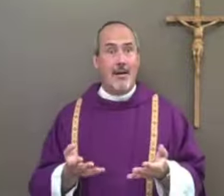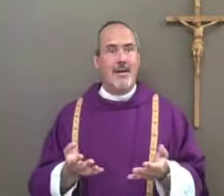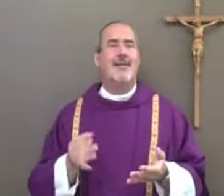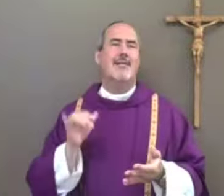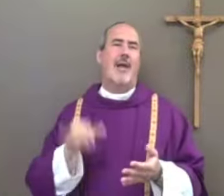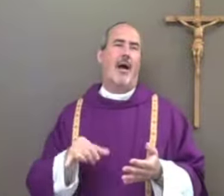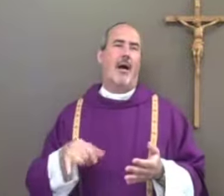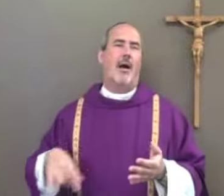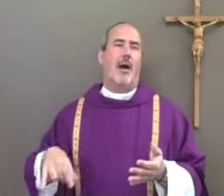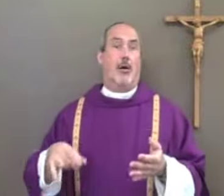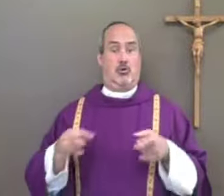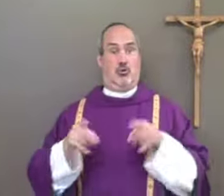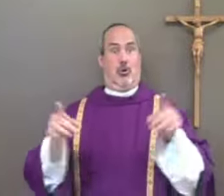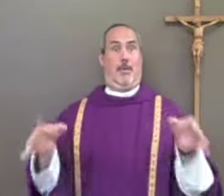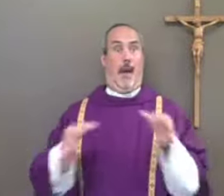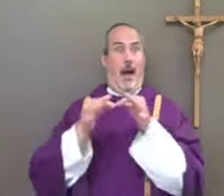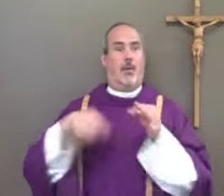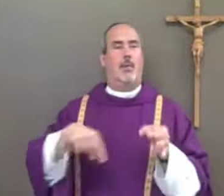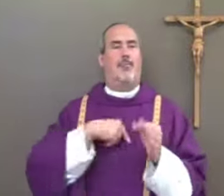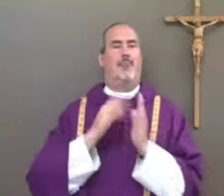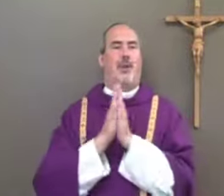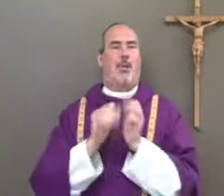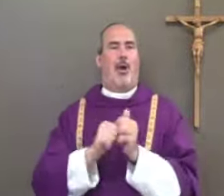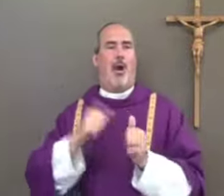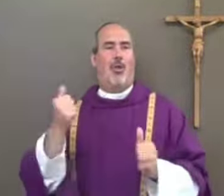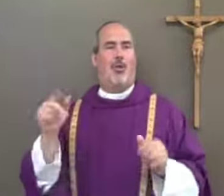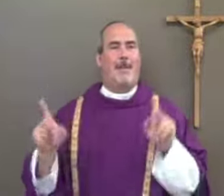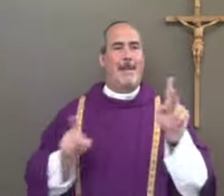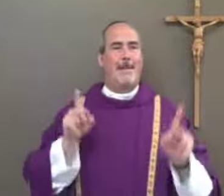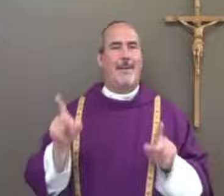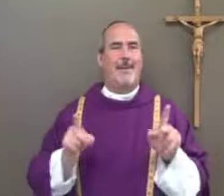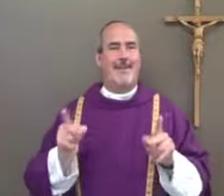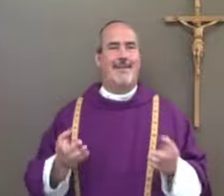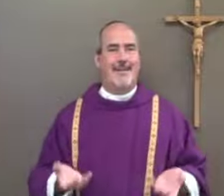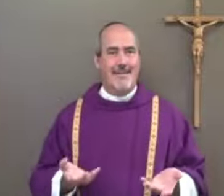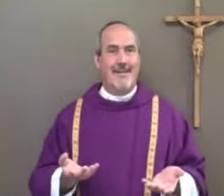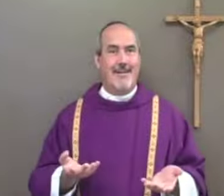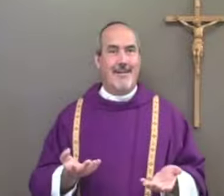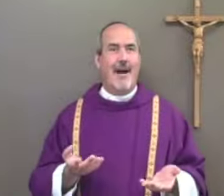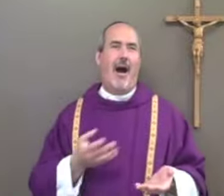is because during Mass, we're there to pray with others.